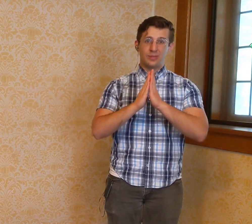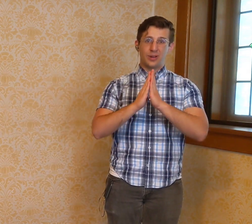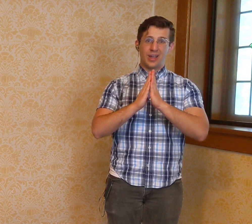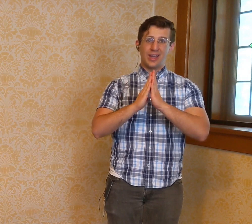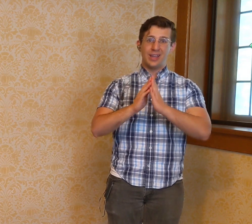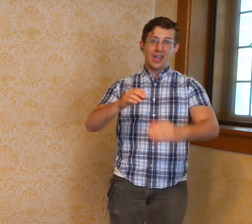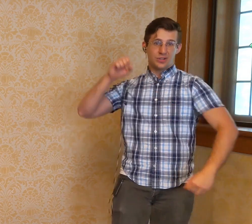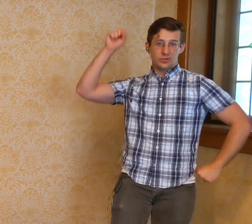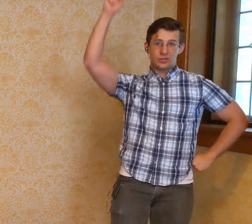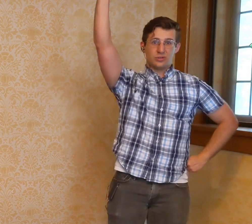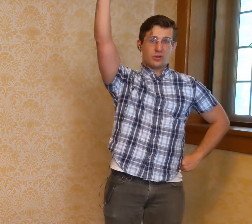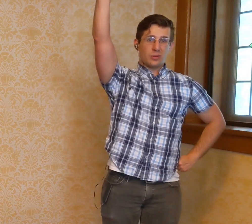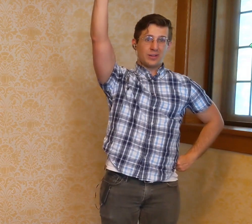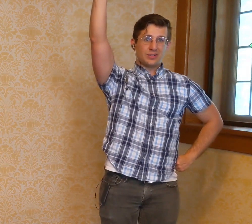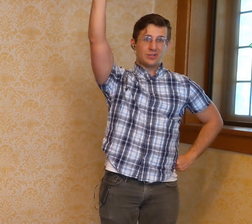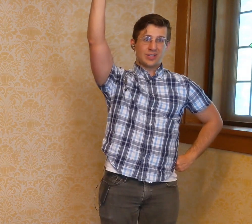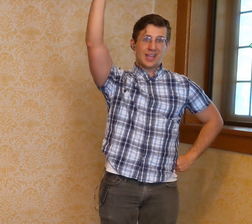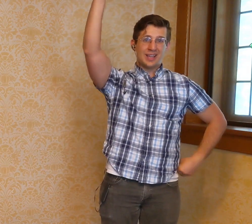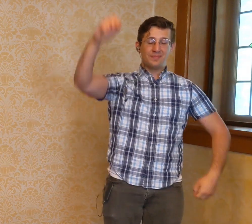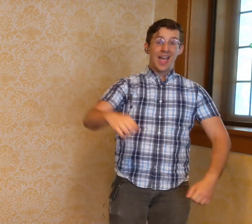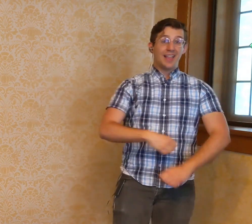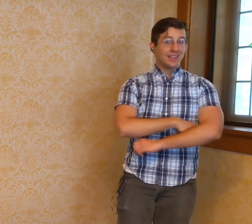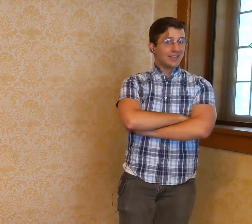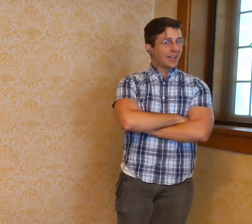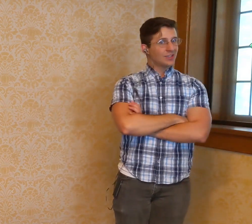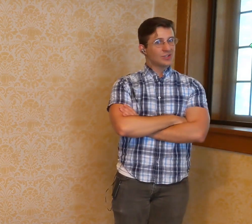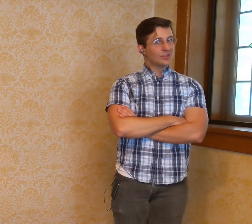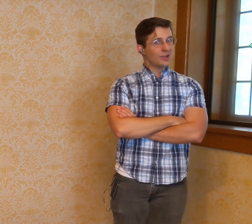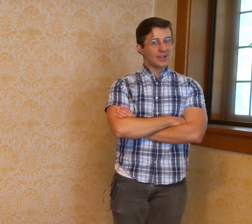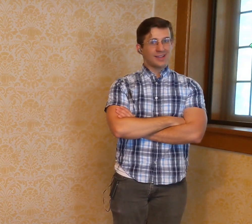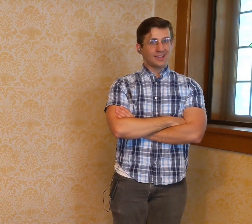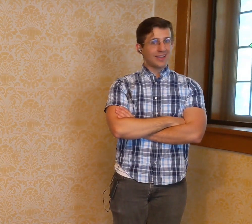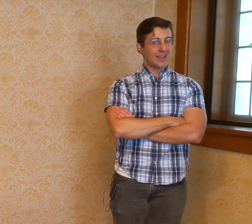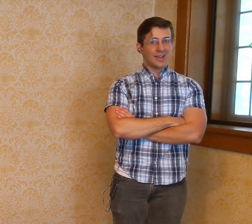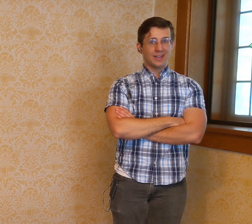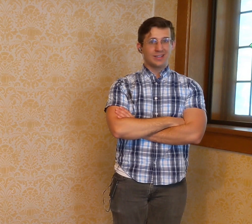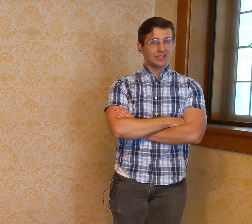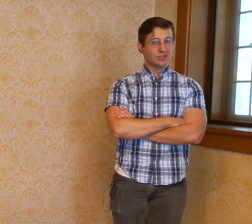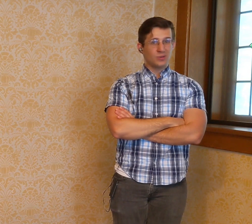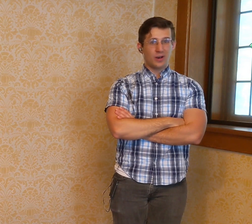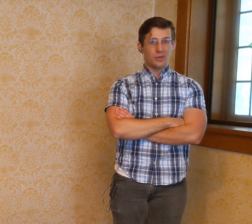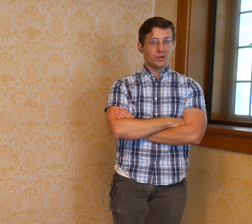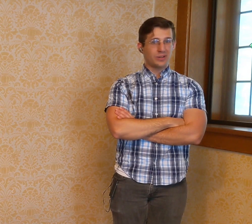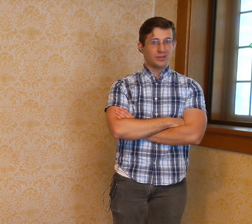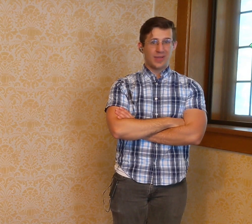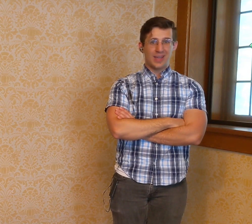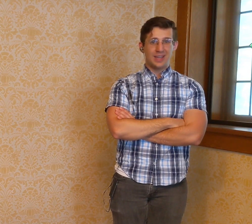a better place